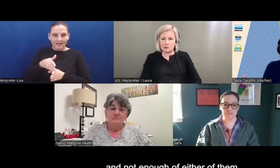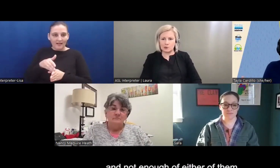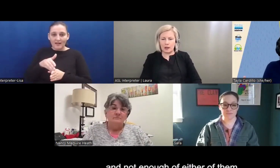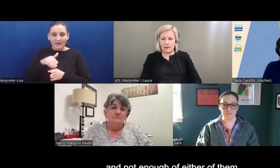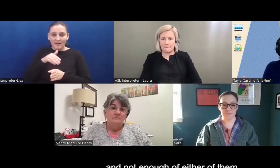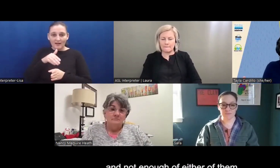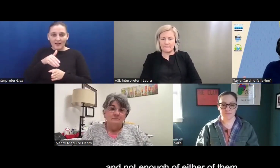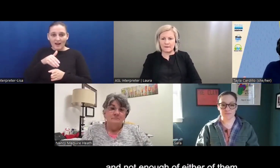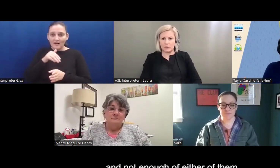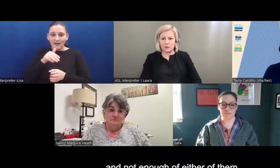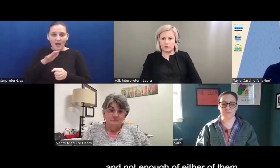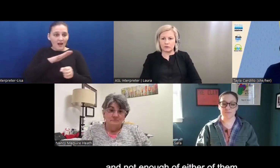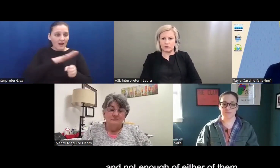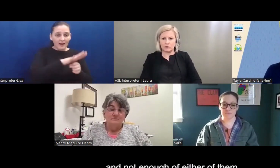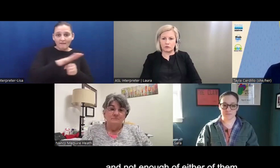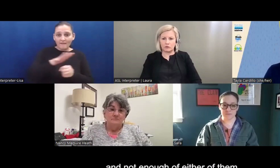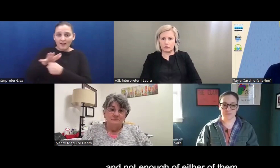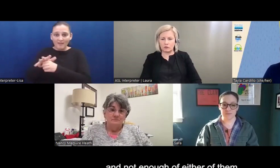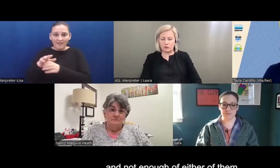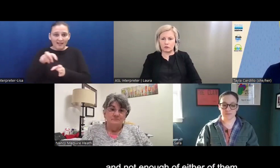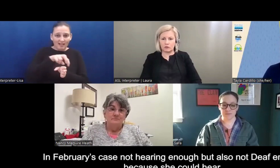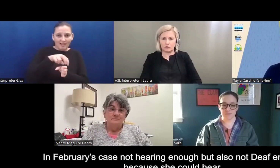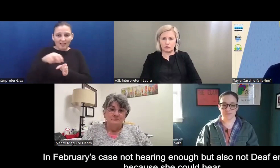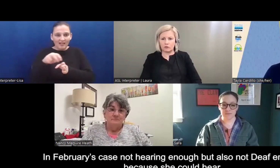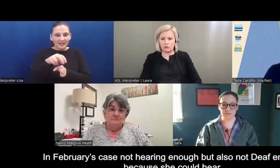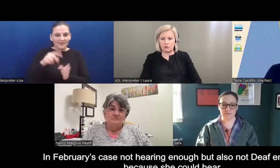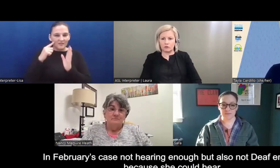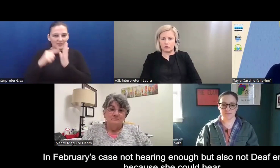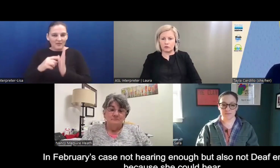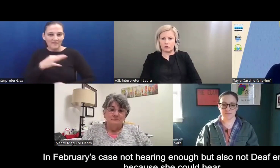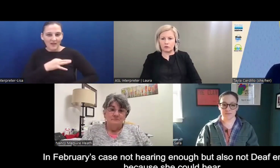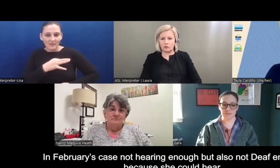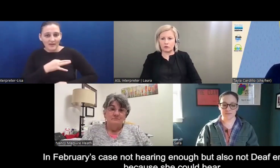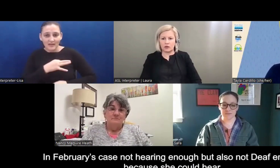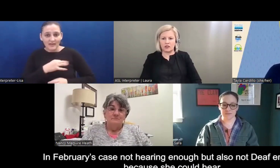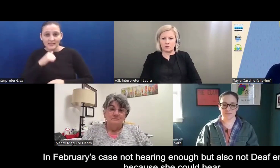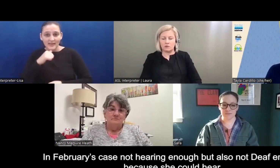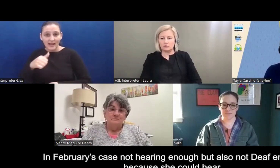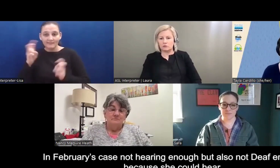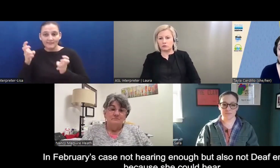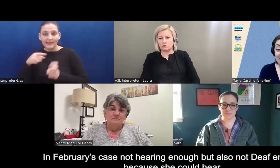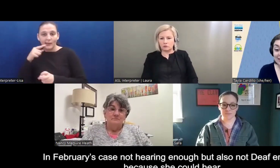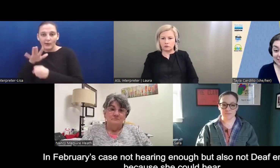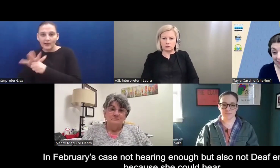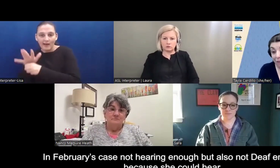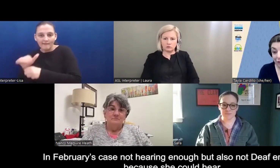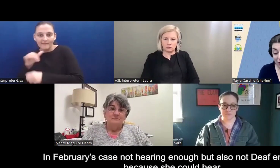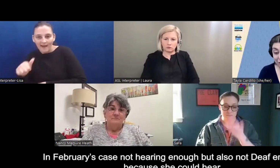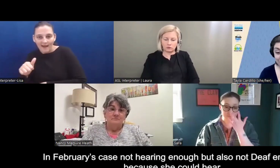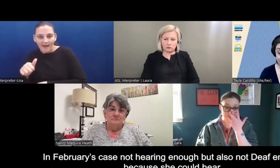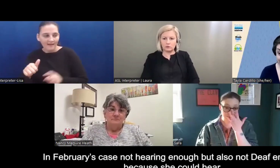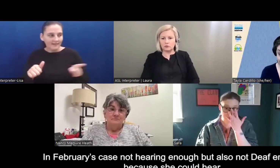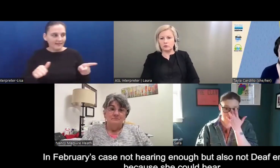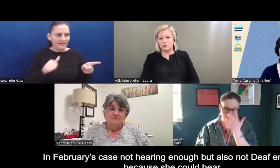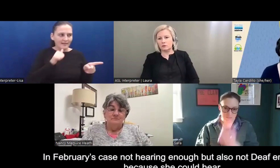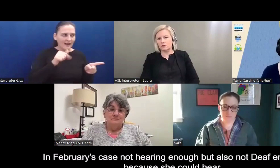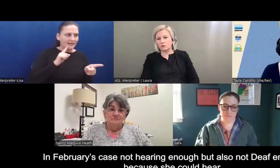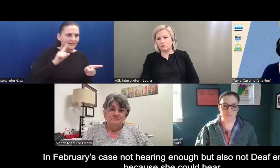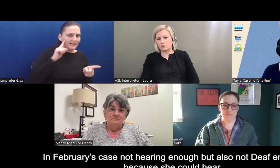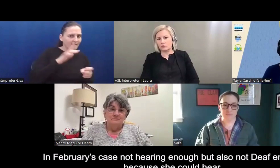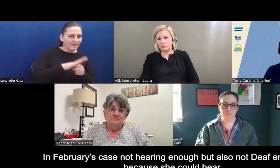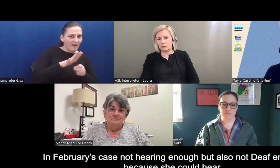enough of either of them, you know, in, in February's case, not hearing enough, but also not deaf enough because